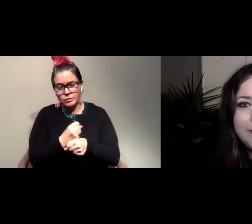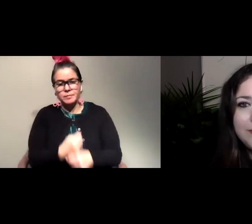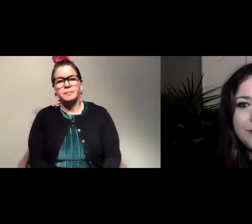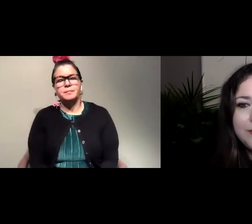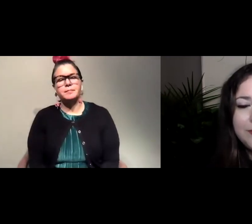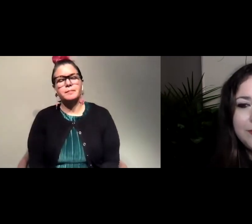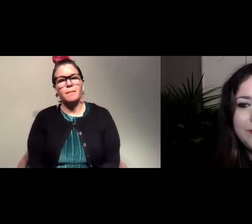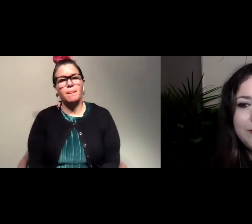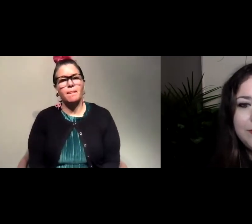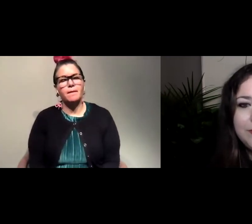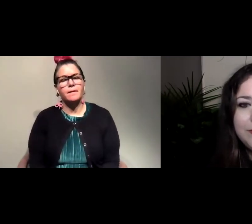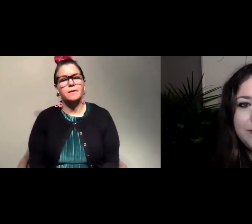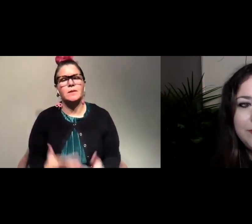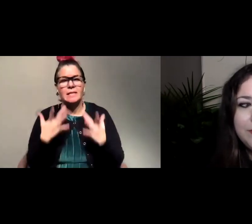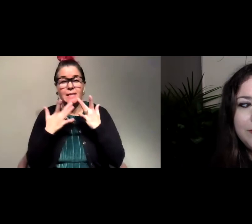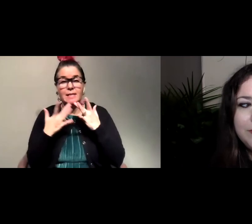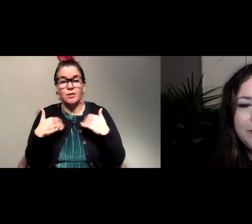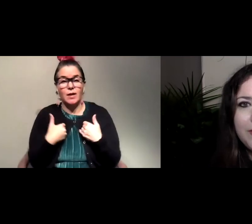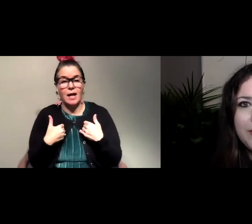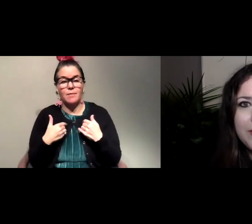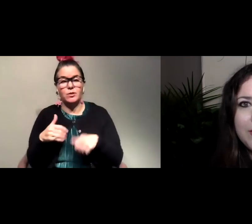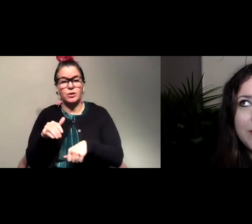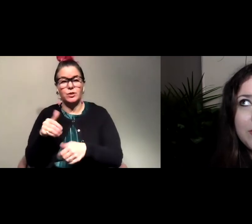And endangered animals in New England.